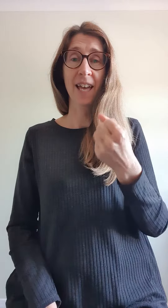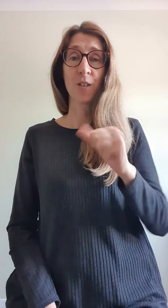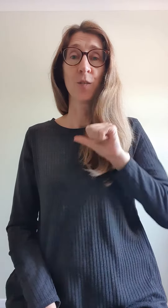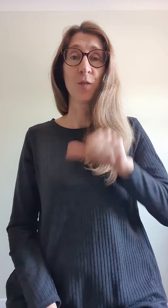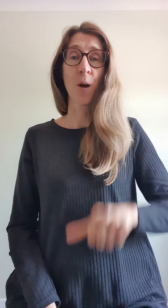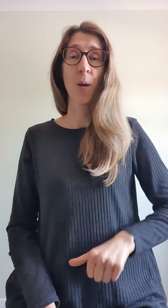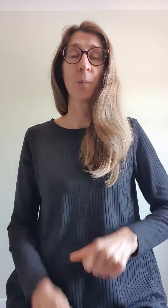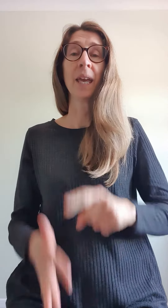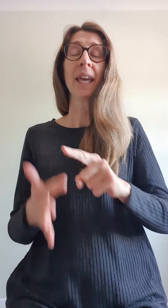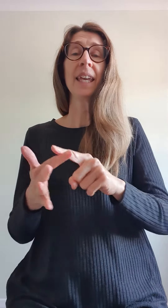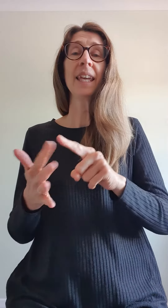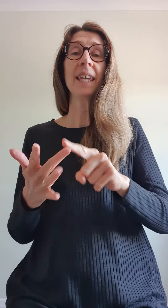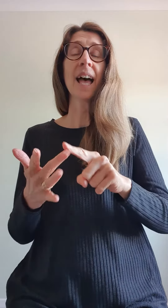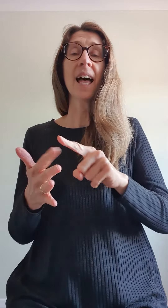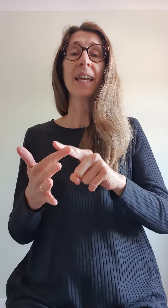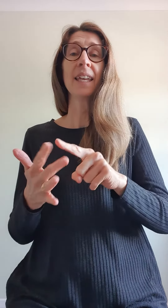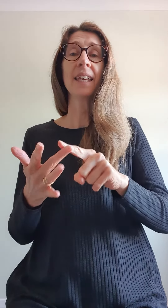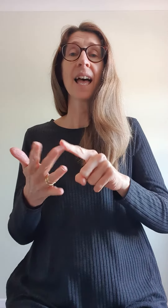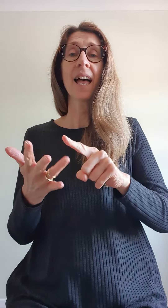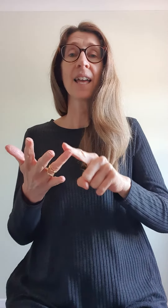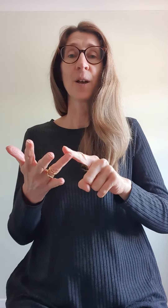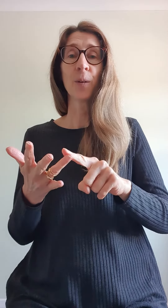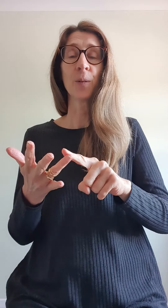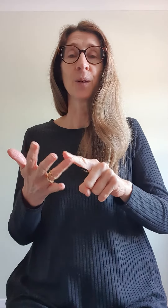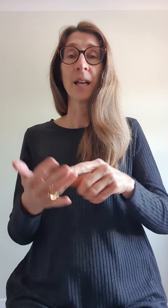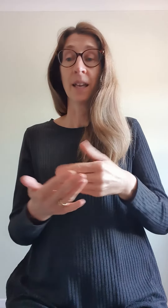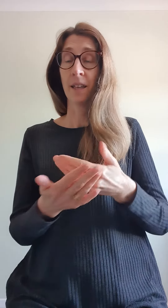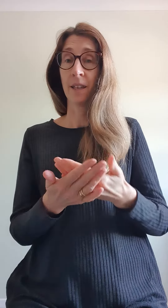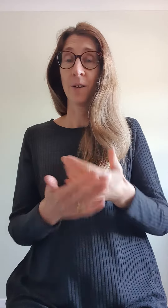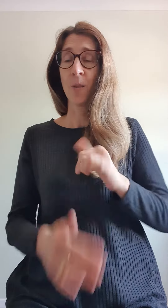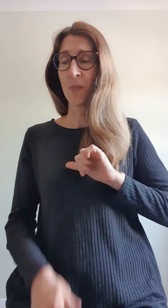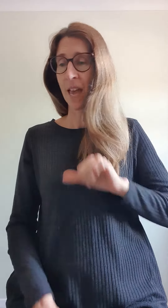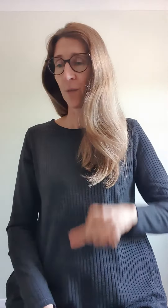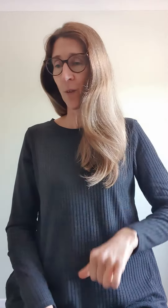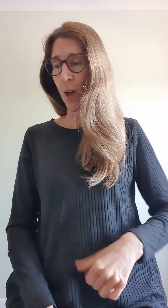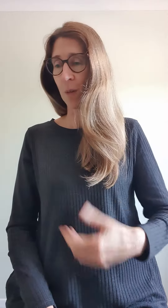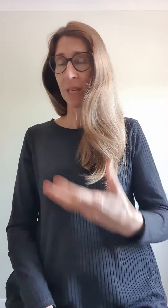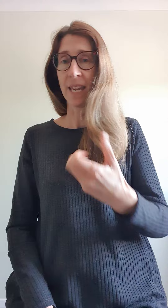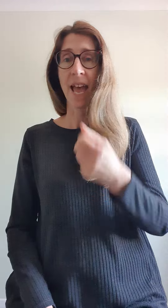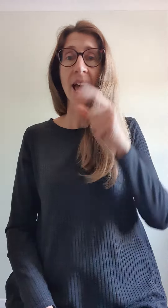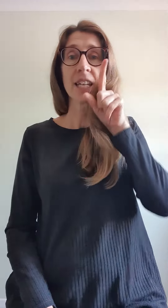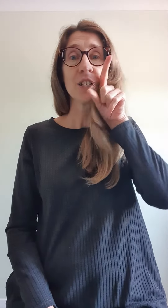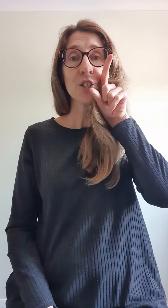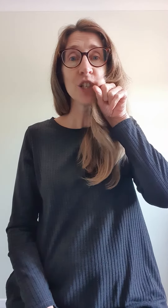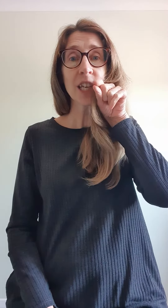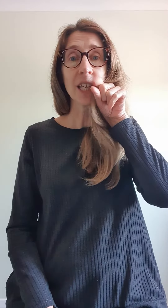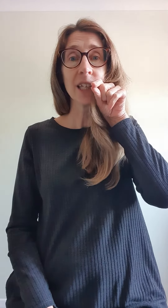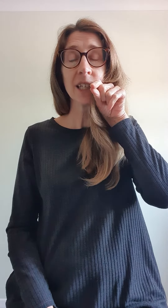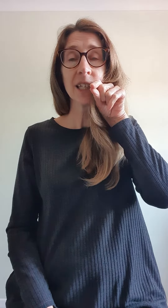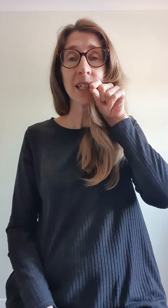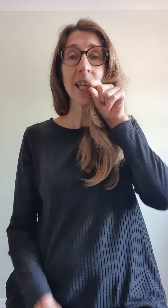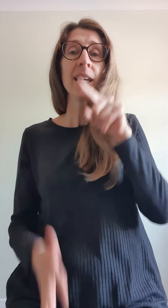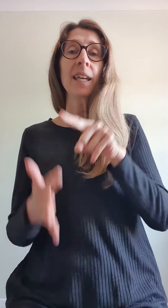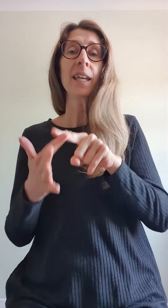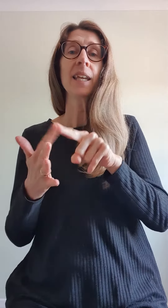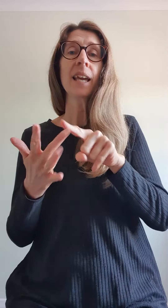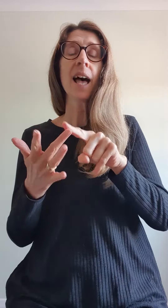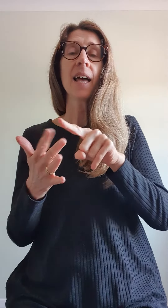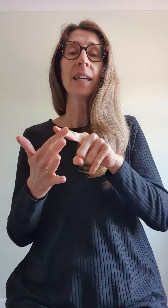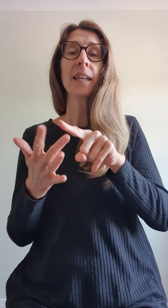a farm, E-I-E-I-O, and on that farm he had a chicken, E-I-E